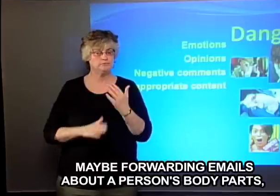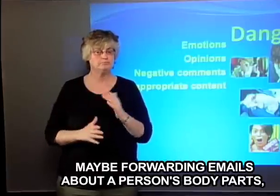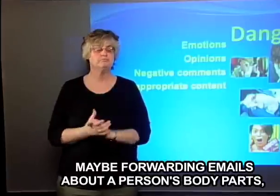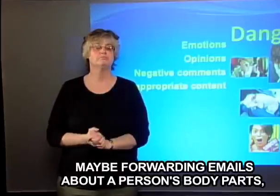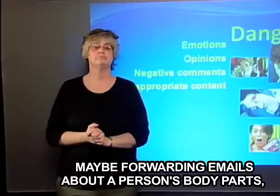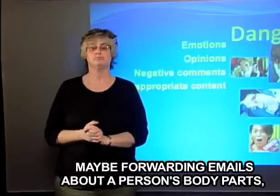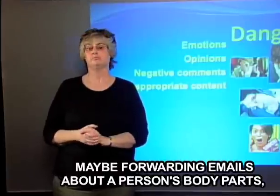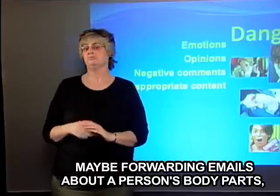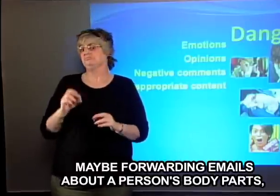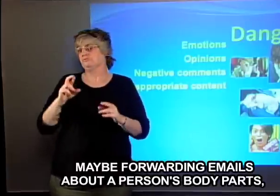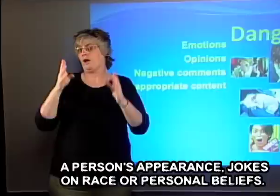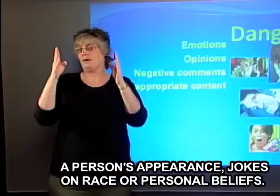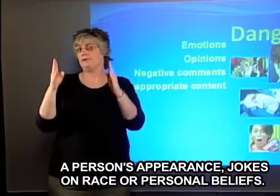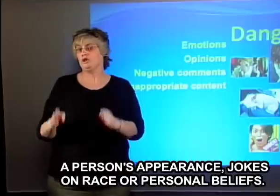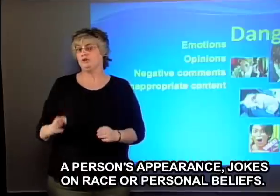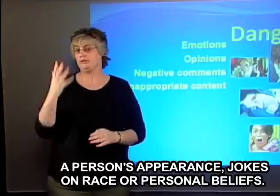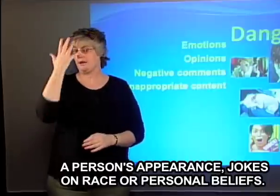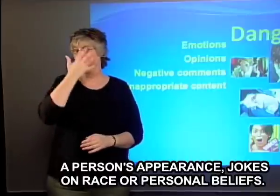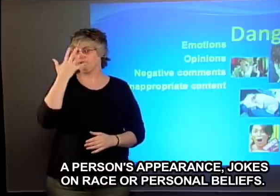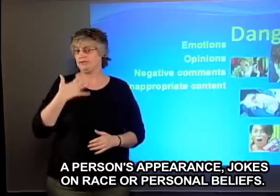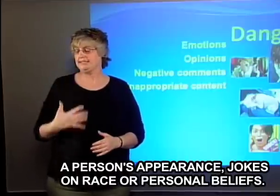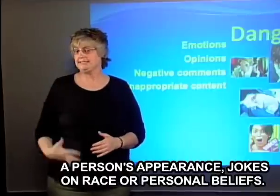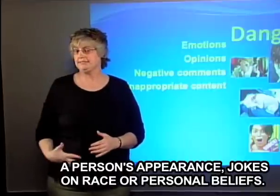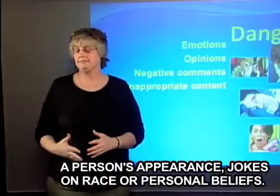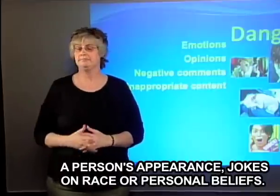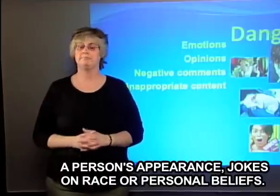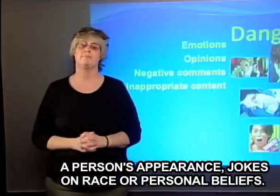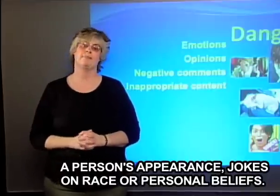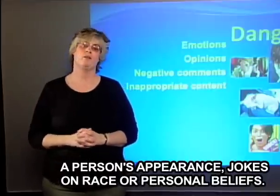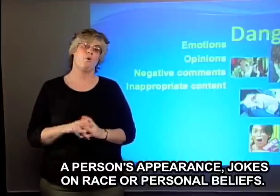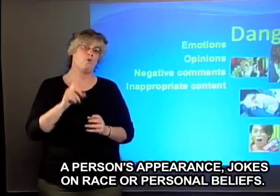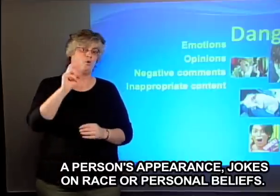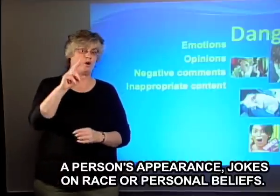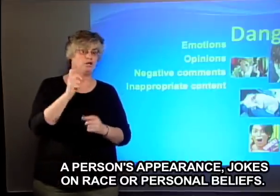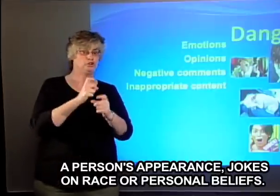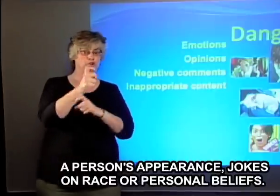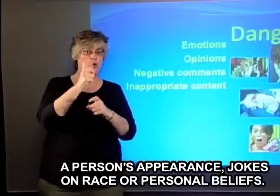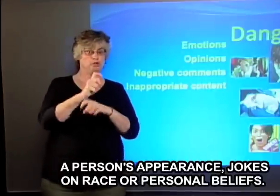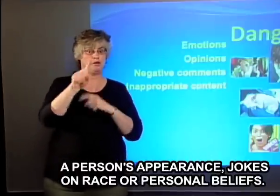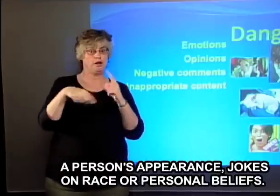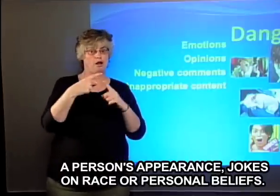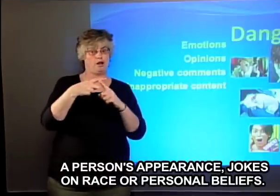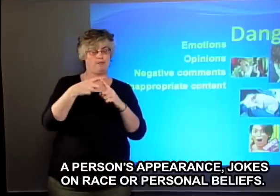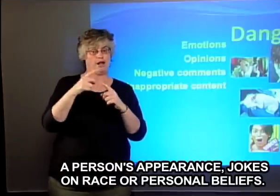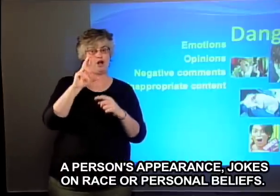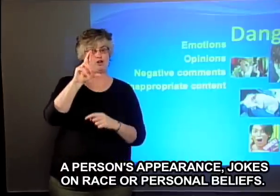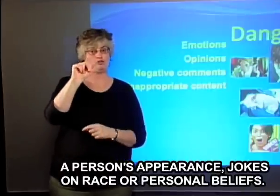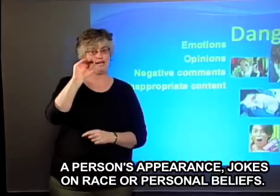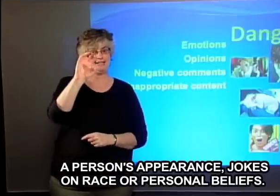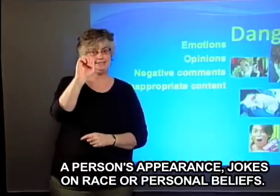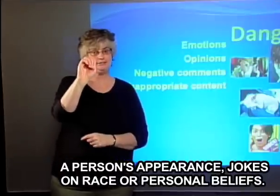parts, a person's appearance, jokes on race,